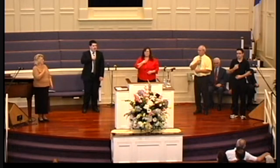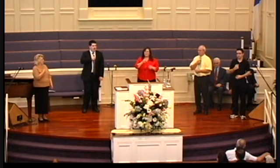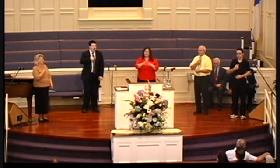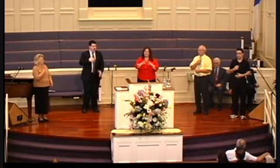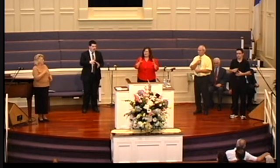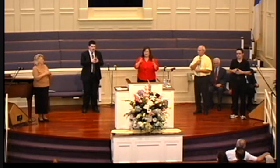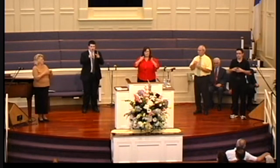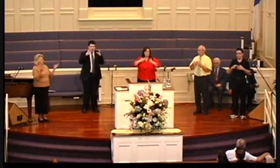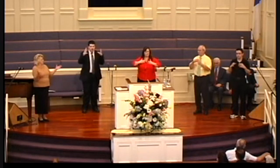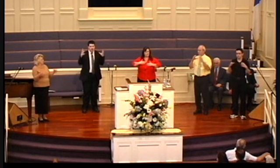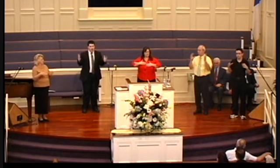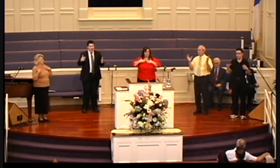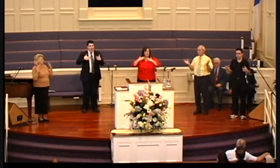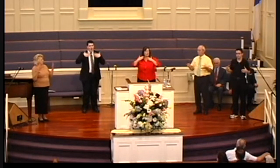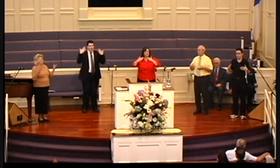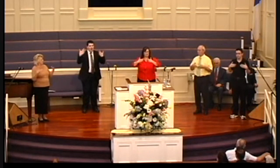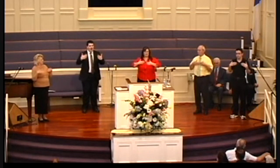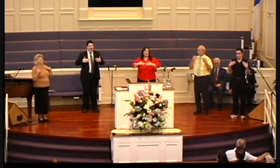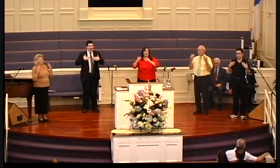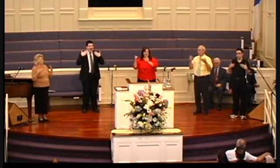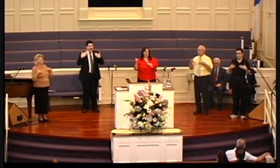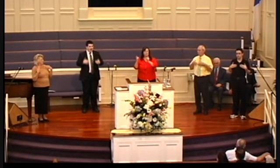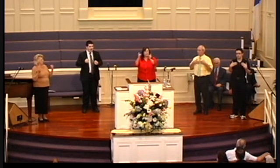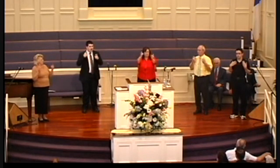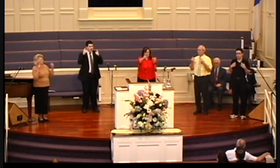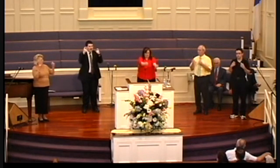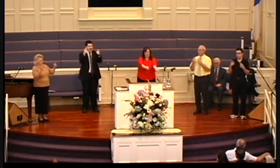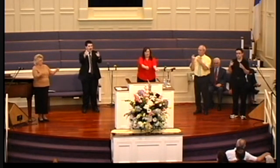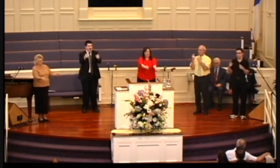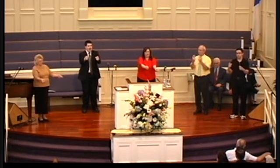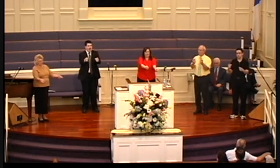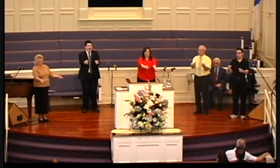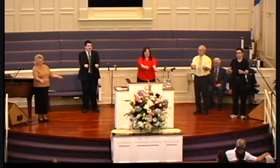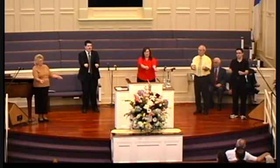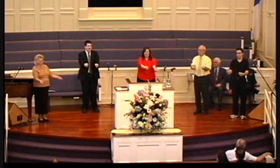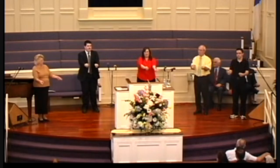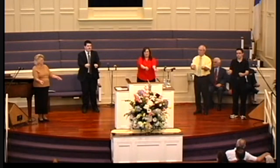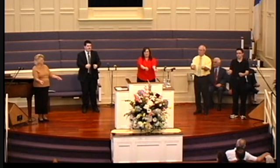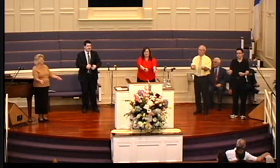I Am So Glad You Came